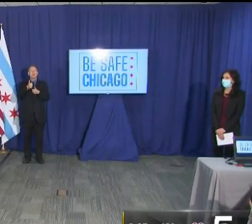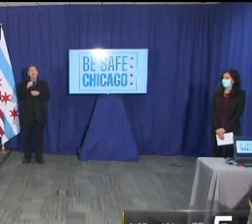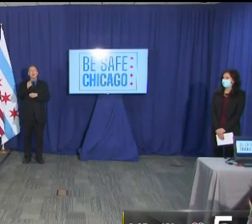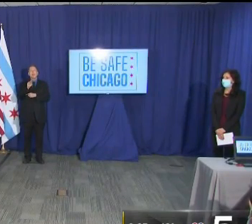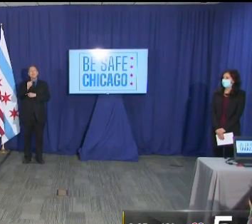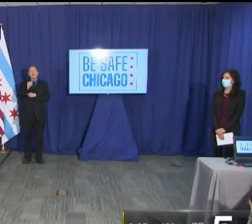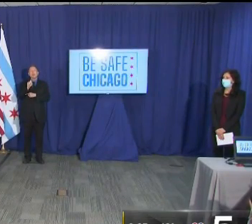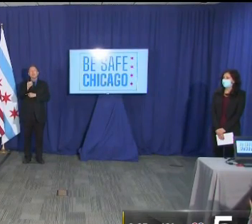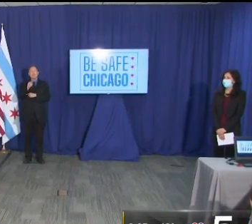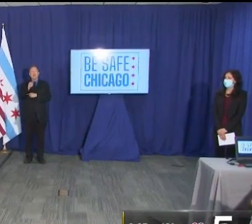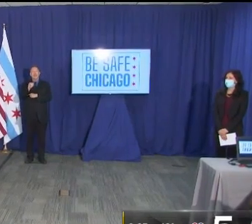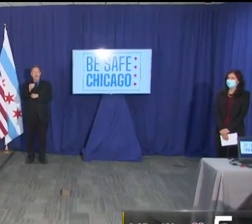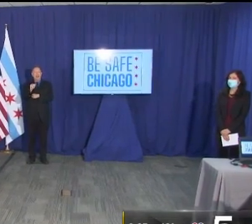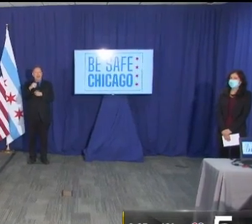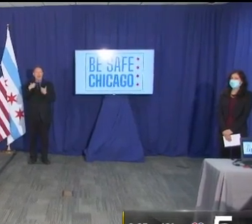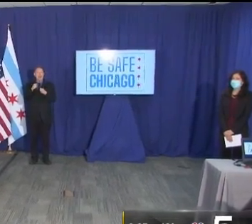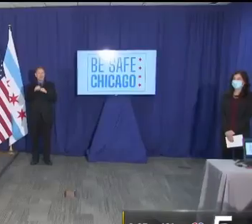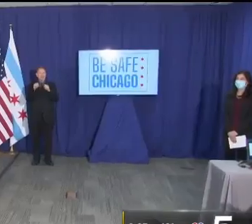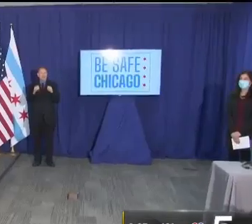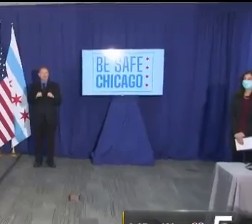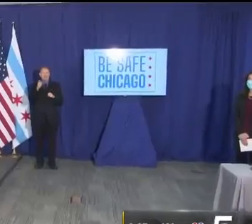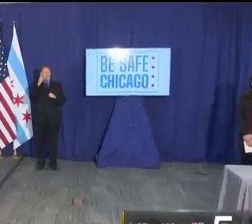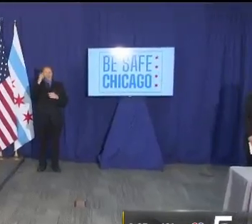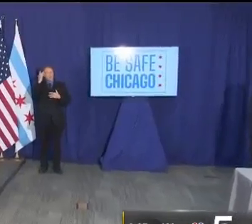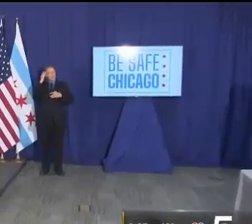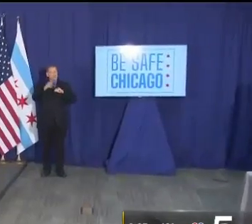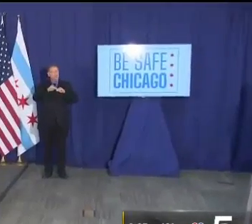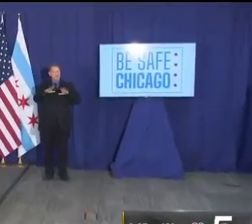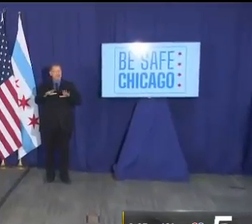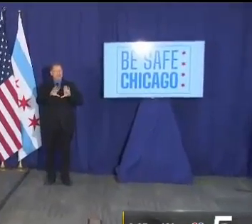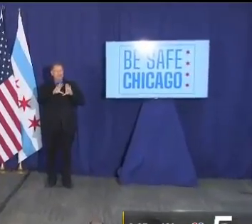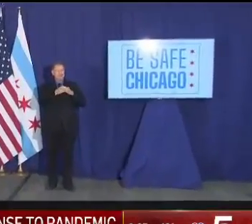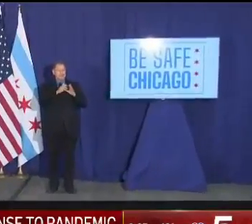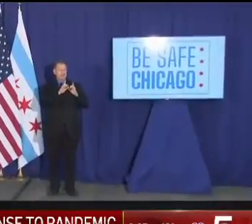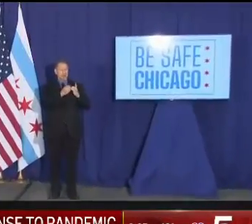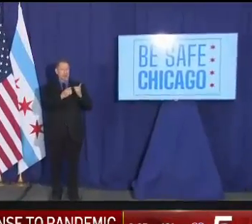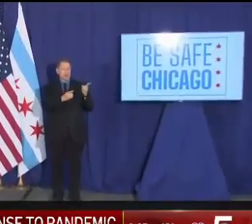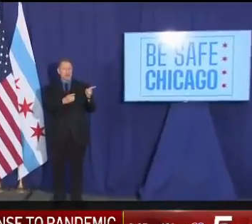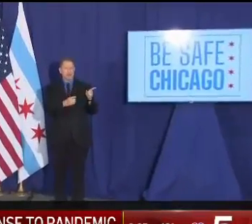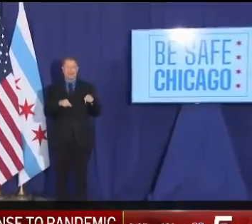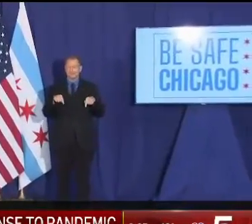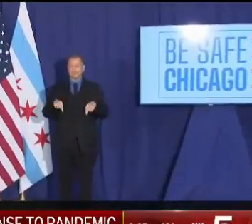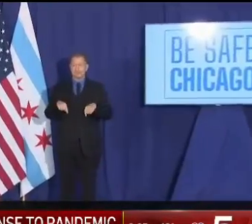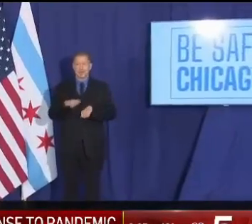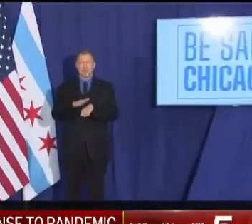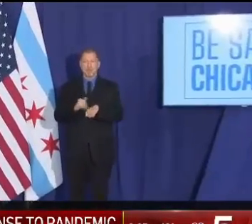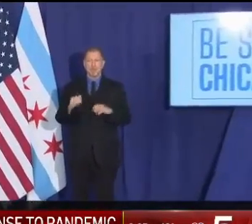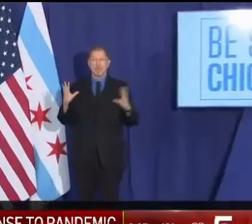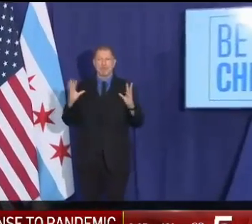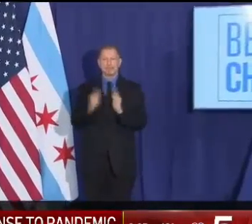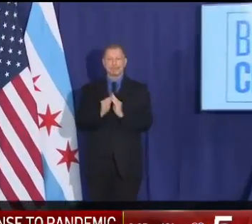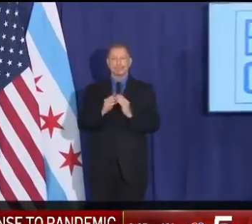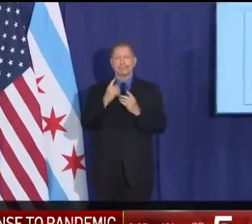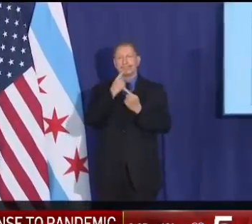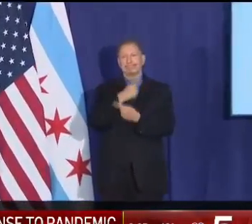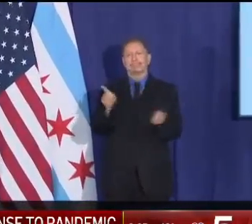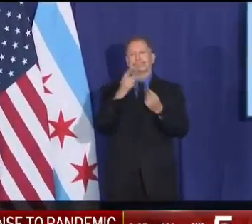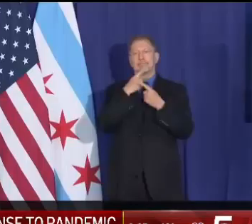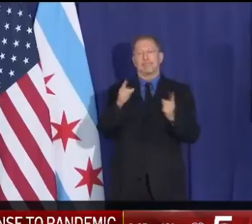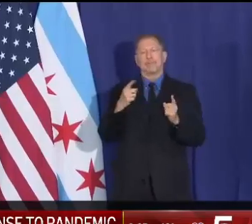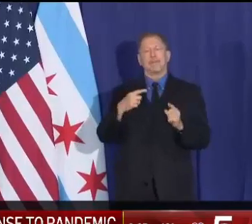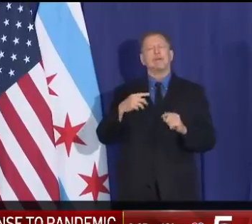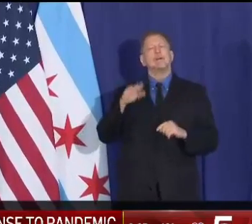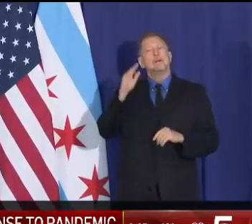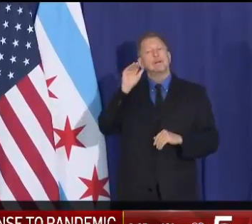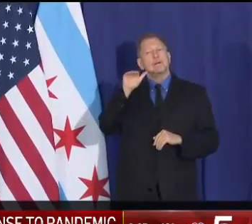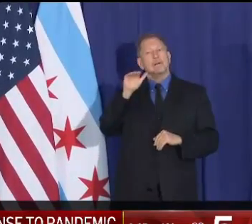Division. We call this press conference today to discuss the very concerning increase that we are seeing in